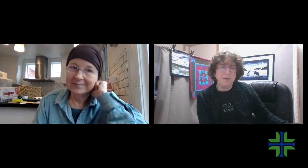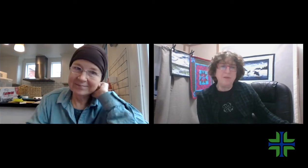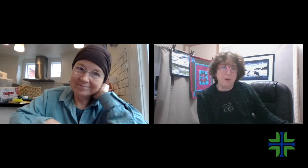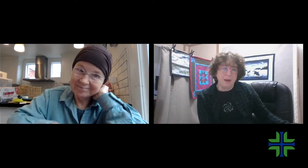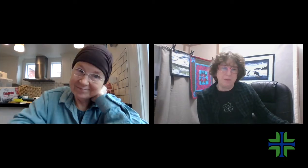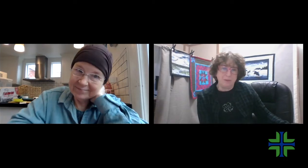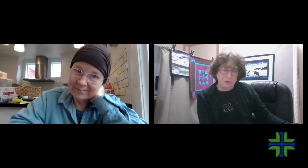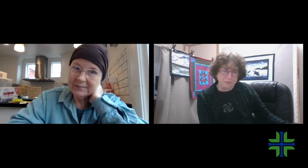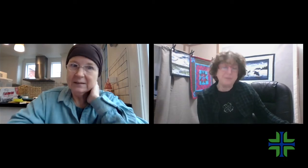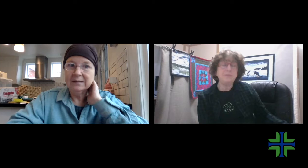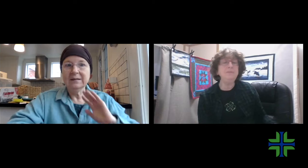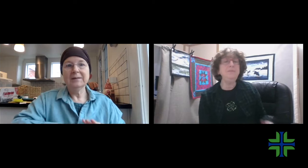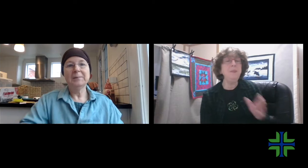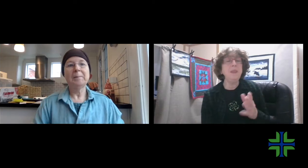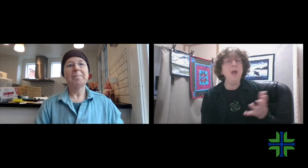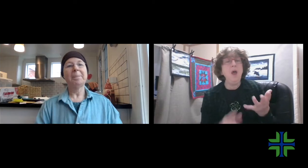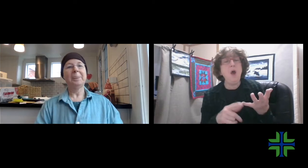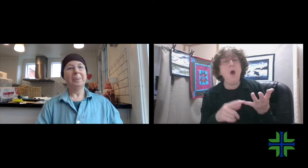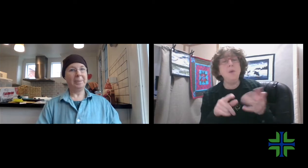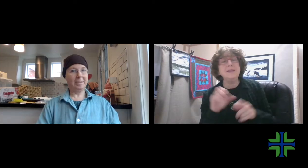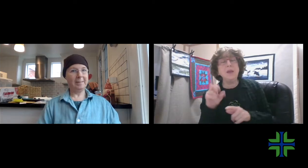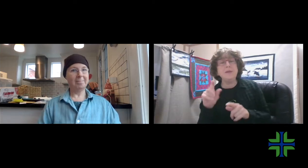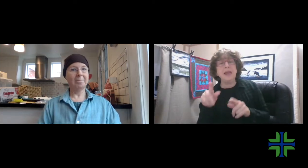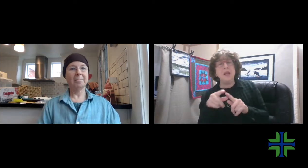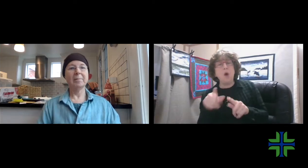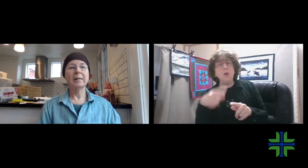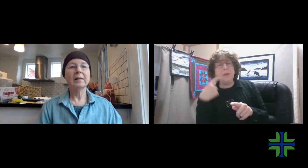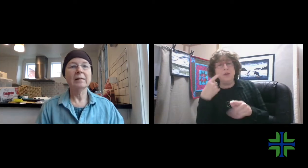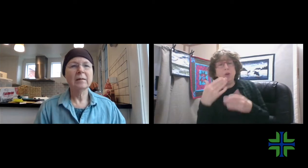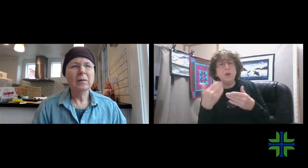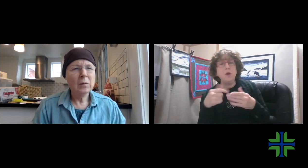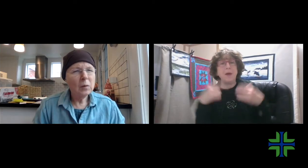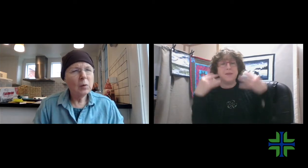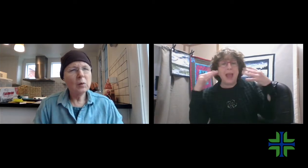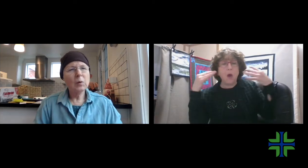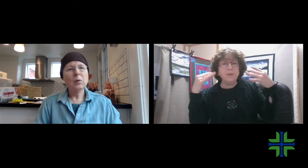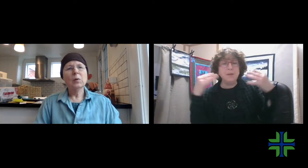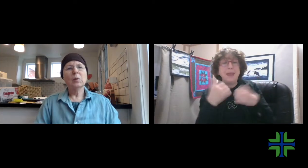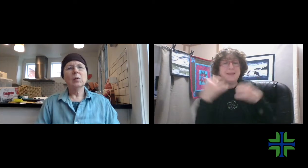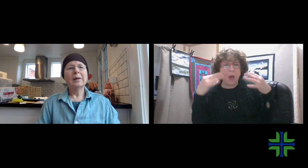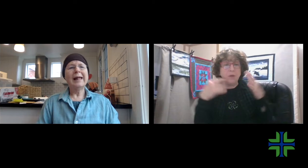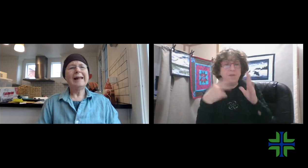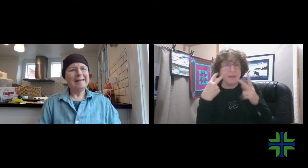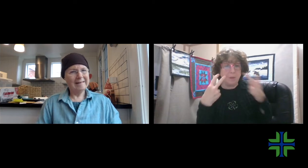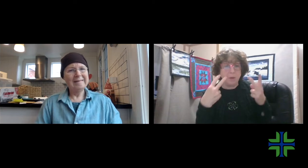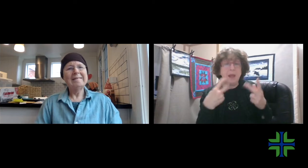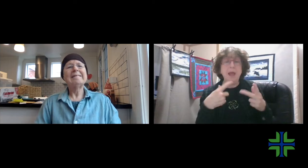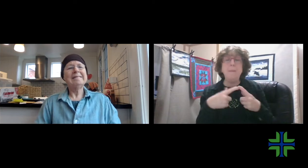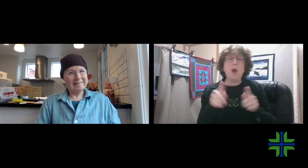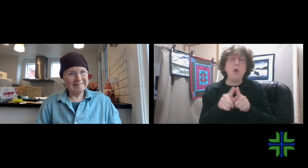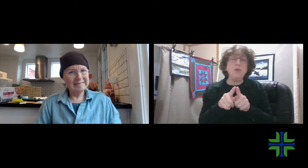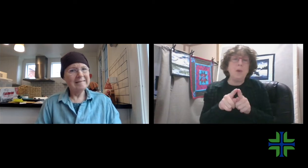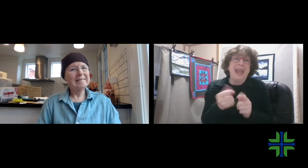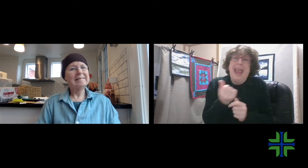That would be very helpful. Oh, and Sarah's adding, oh, you mentioned earlier about sounds to make sounds visible,